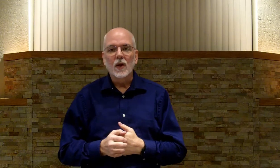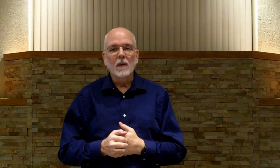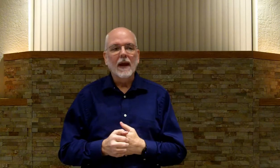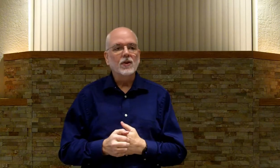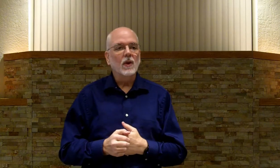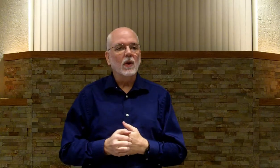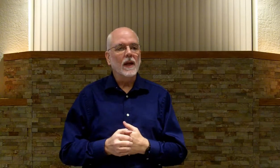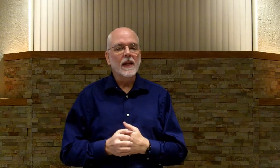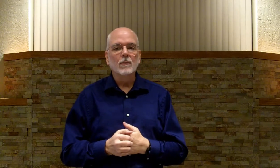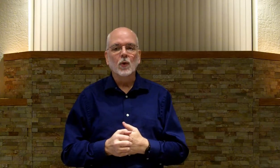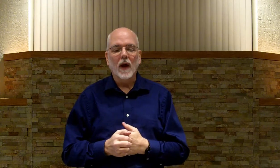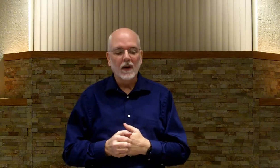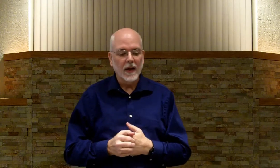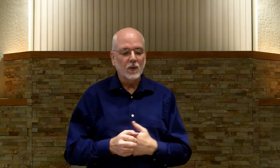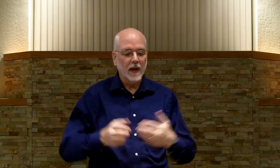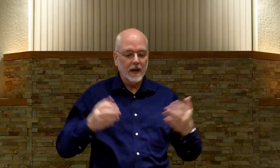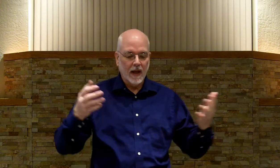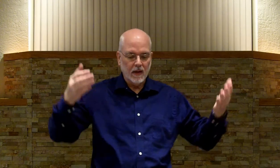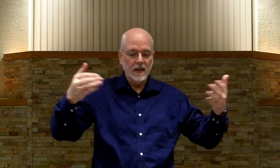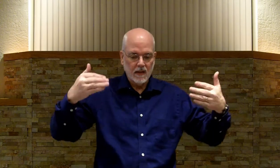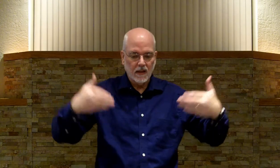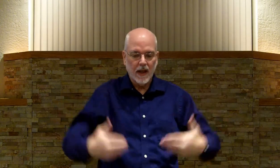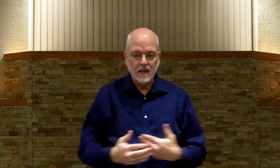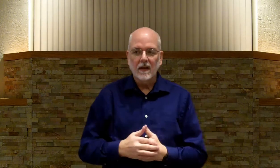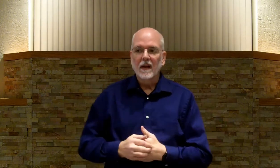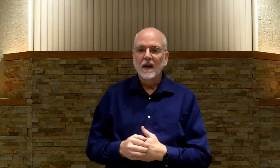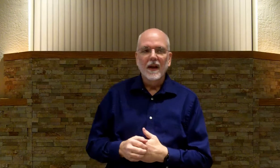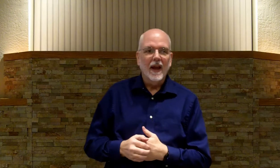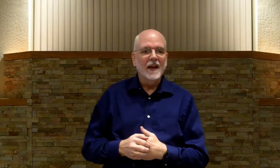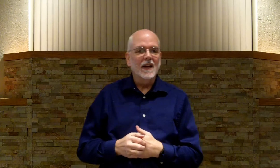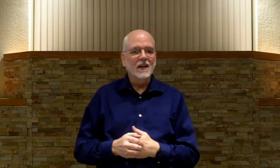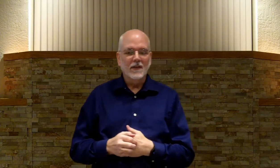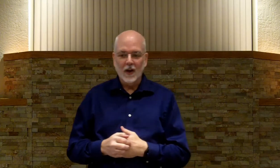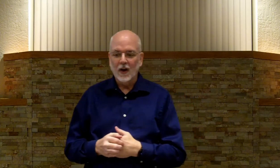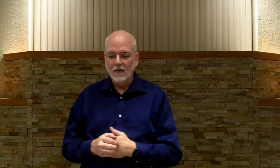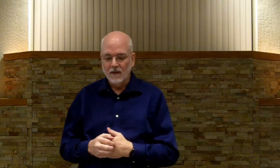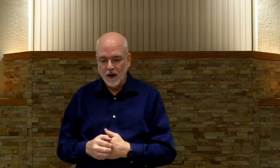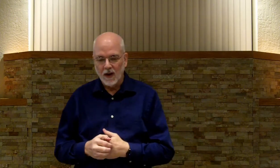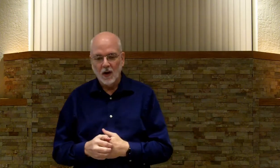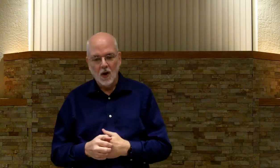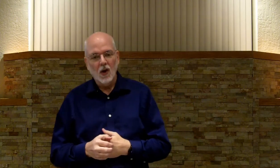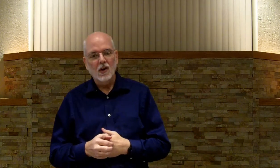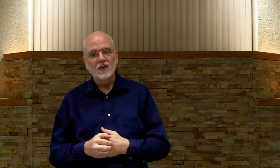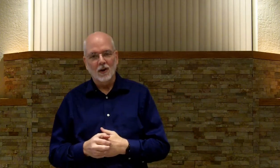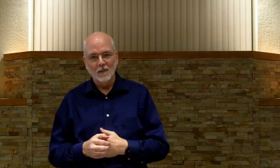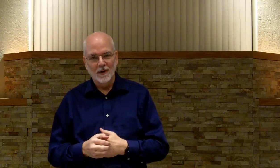you can imagine a Hebrew writer has written out his lesson, and it is a very, very long sermon.